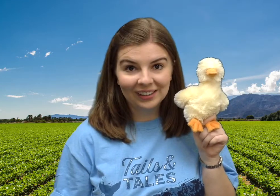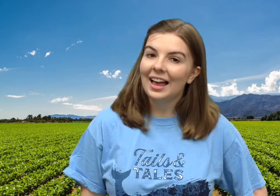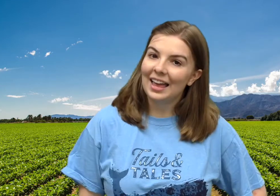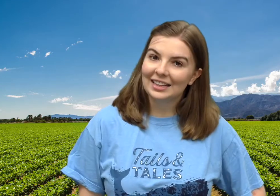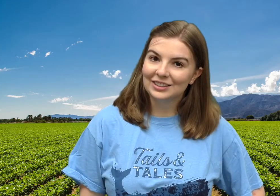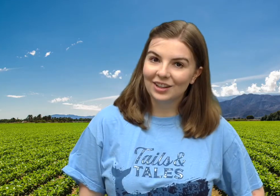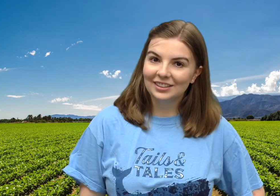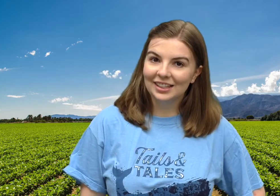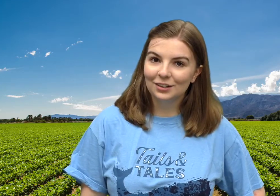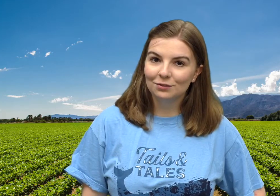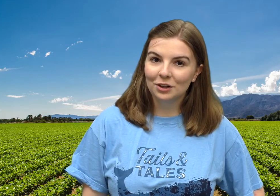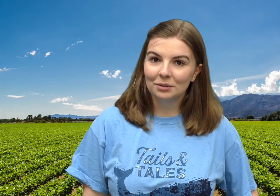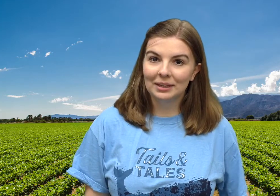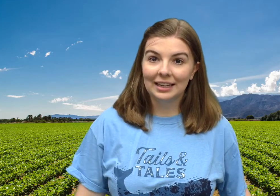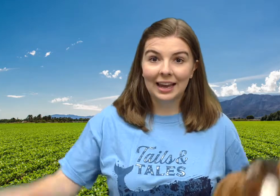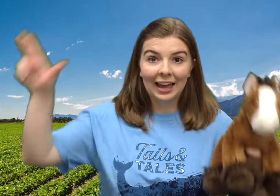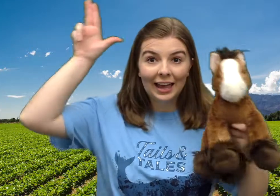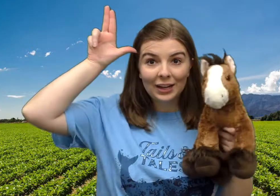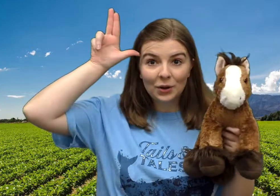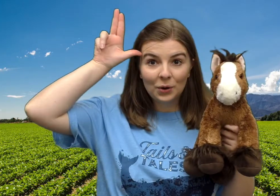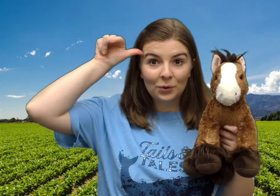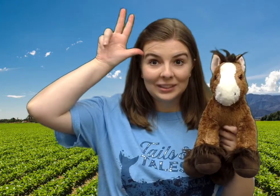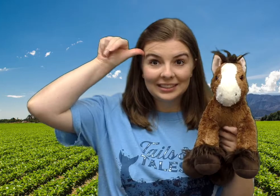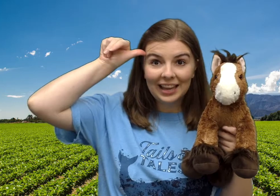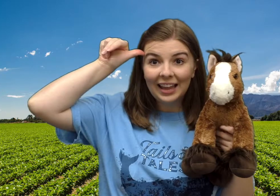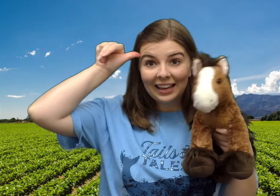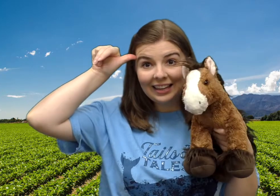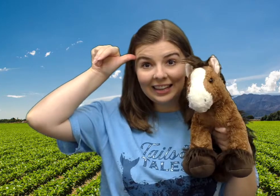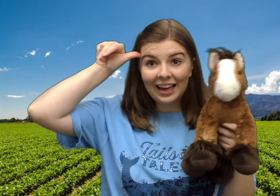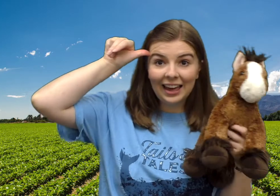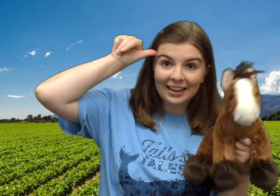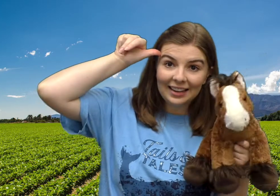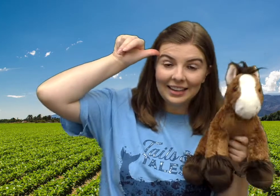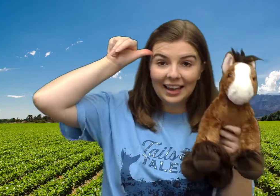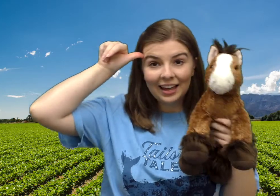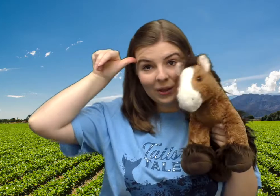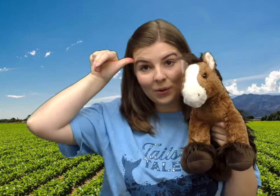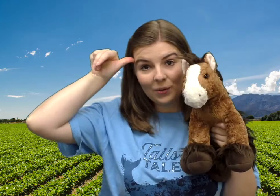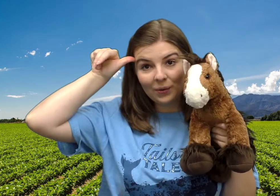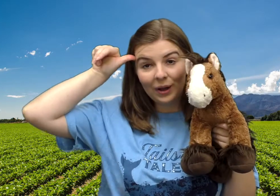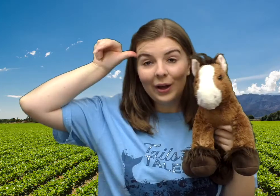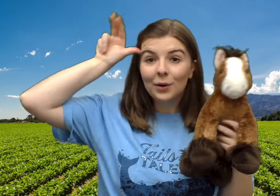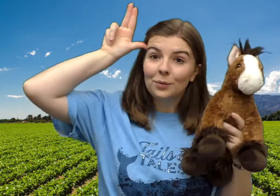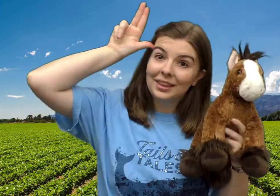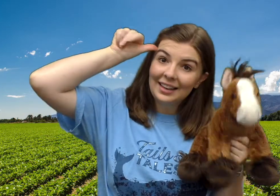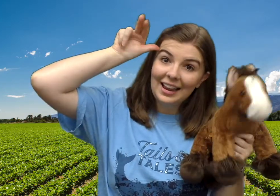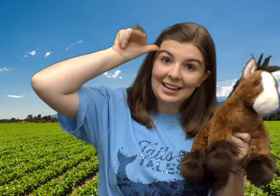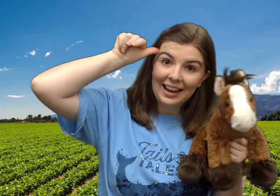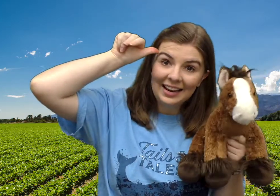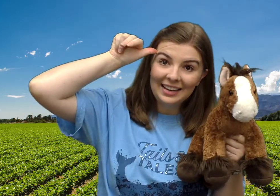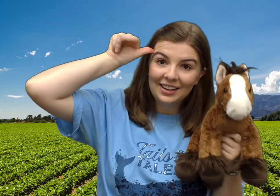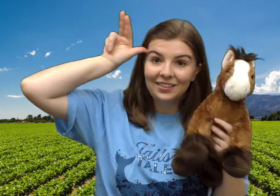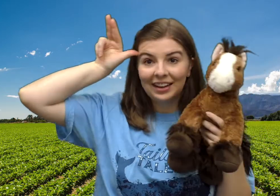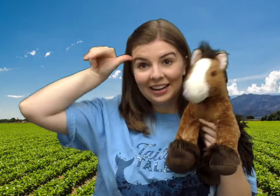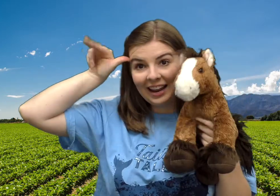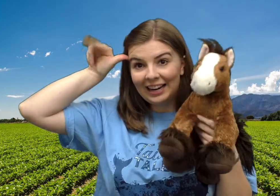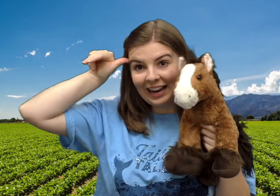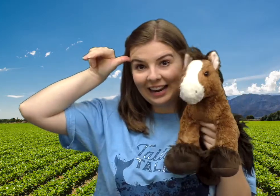And on that farm he had a horse, E-I-E-I-O with a neigh, neigh here and a neigh, neigh